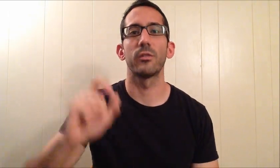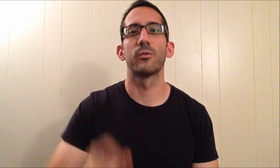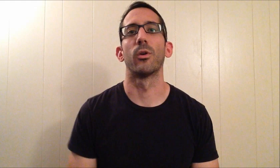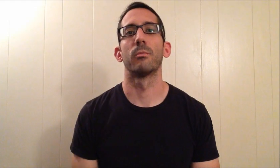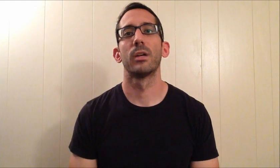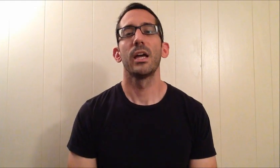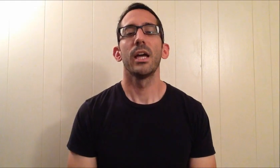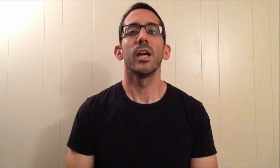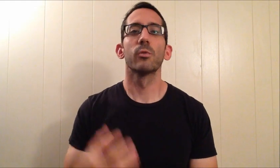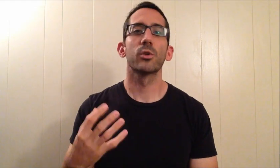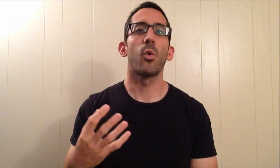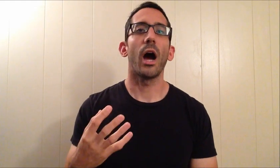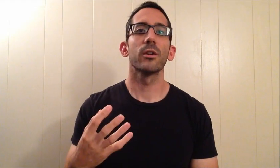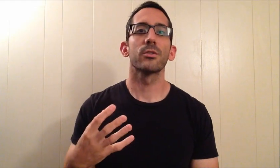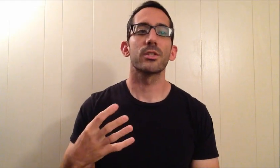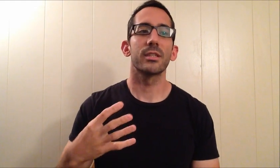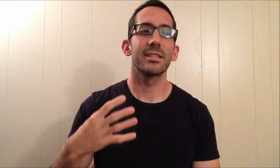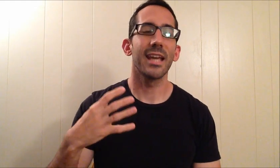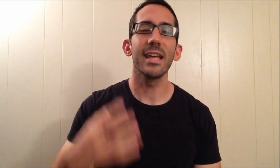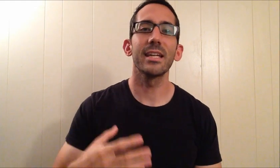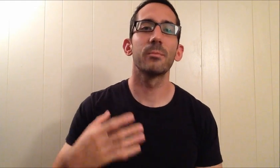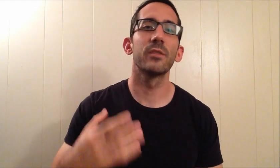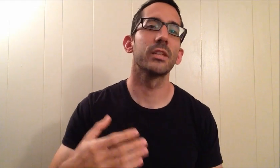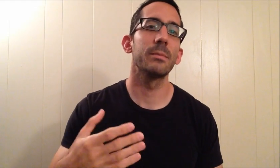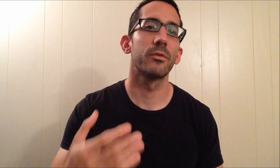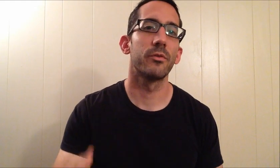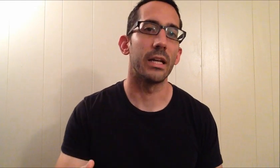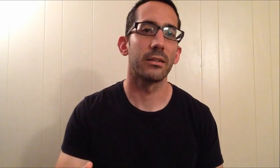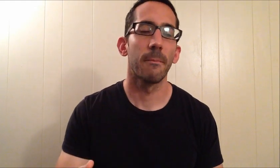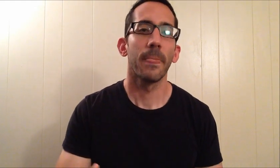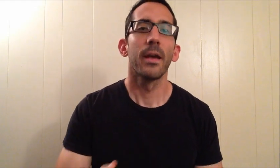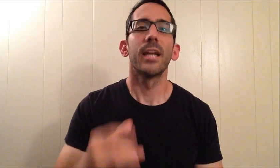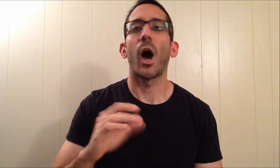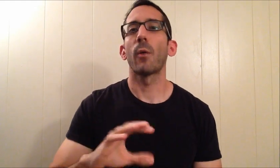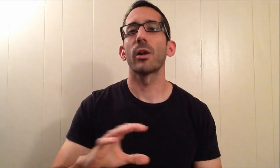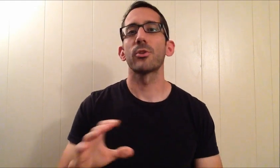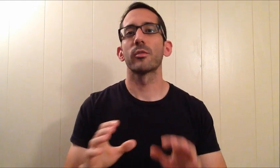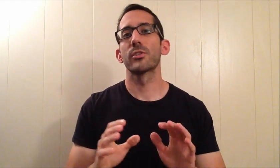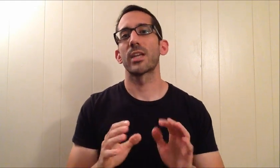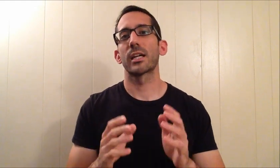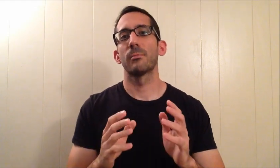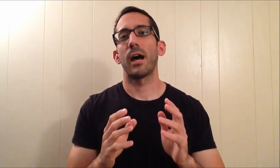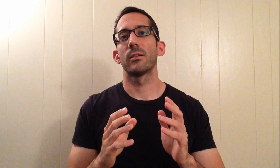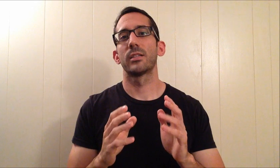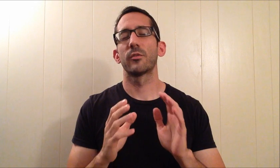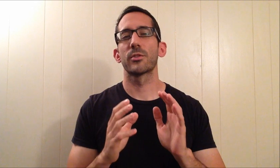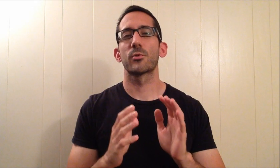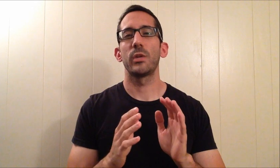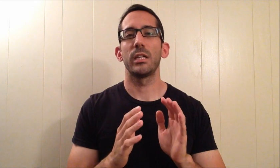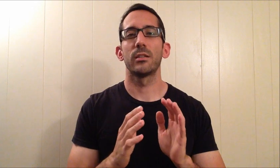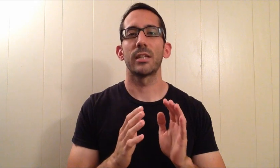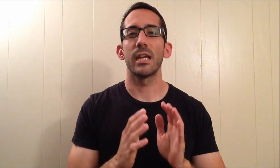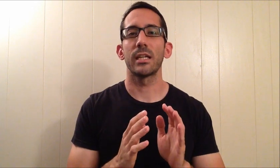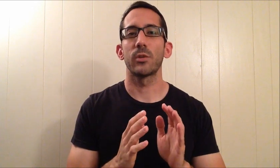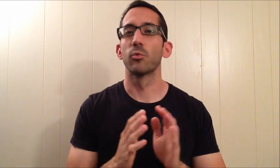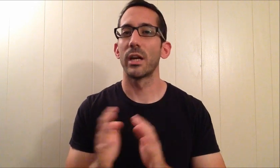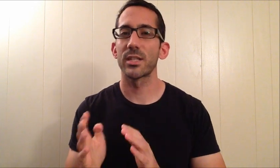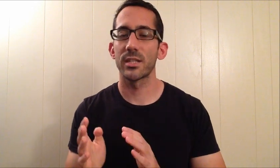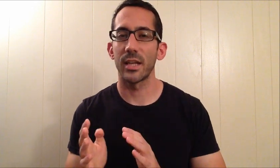form. It requires taking a bit of a leap of faith. Now, I want to talk for a second about difference between taking risks